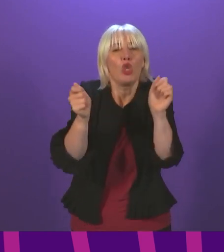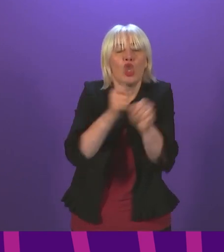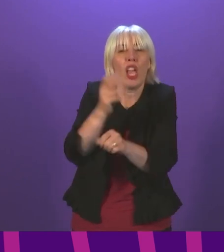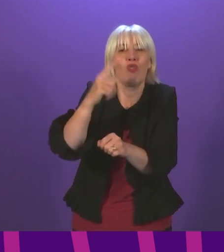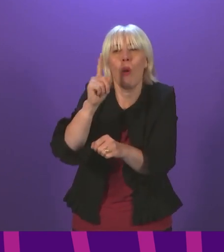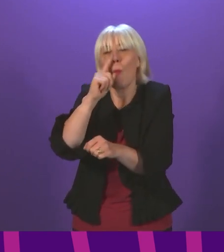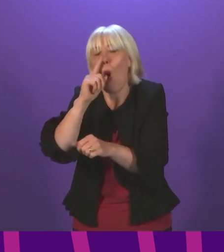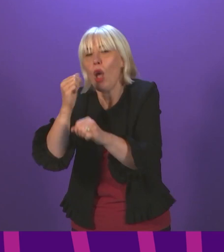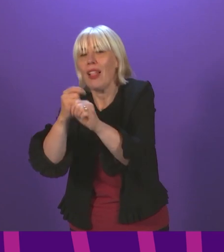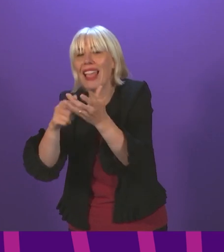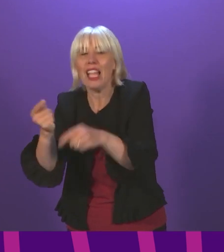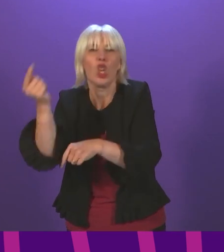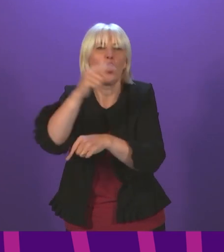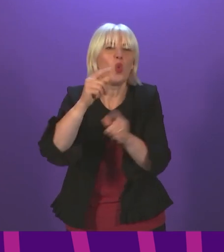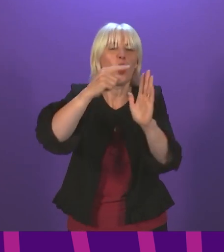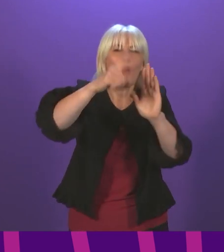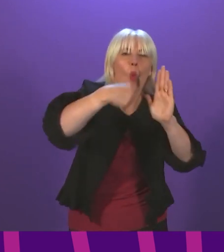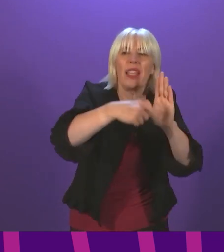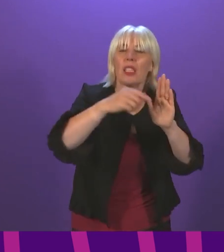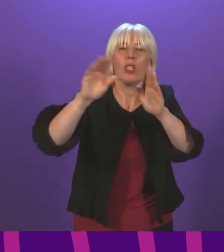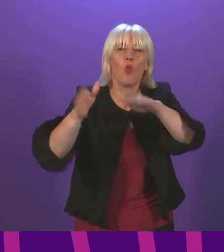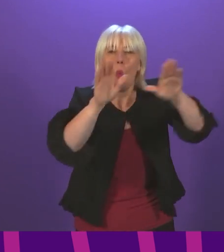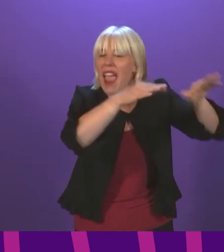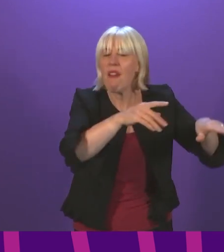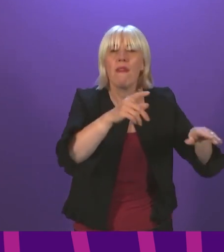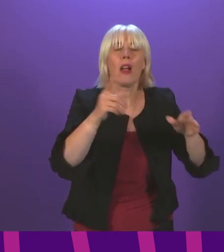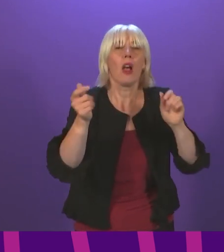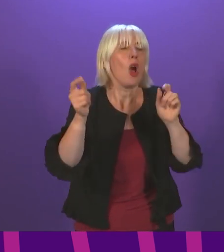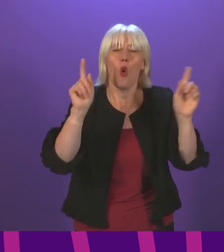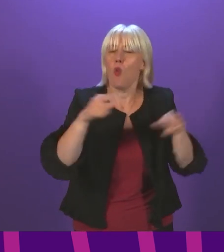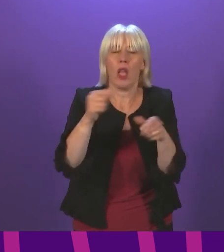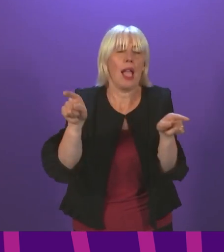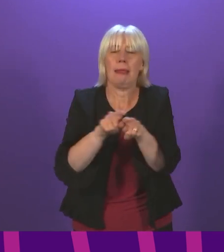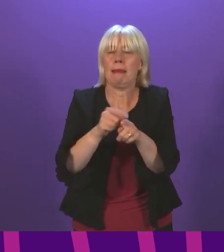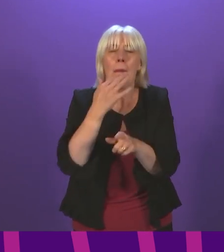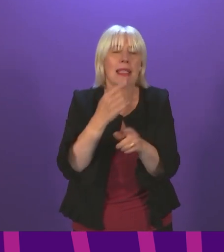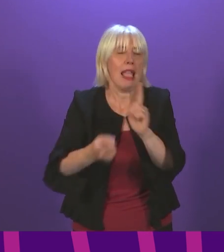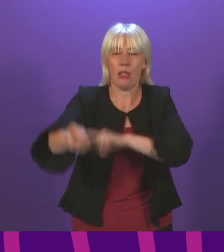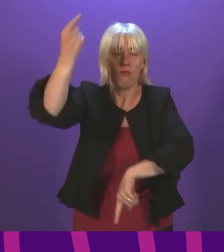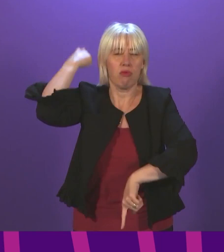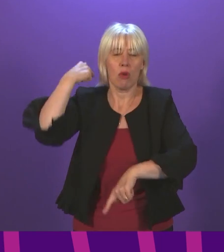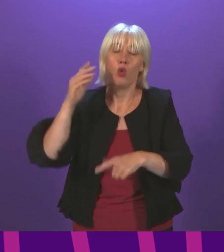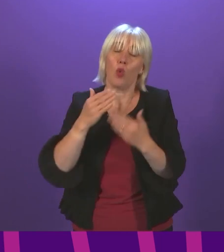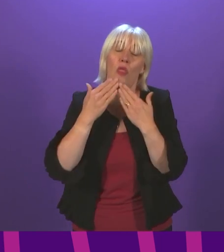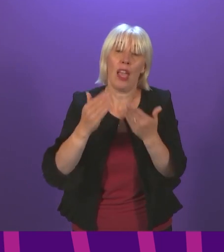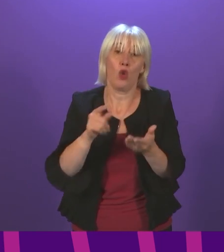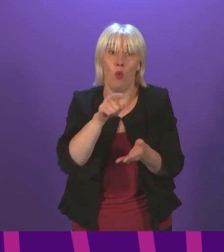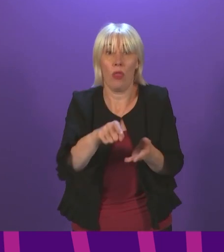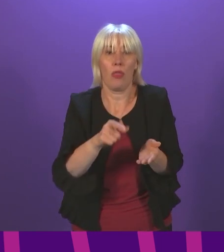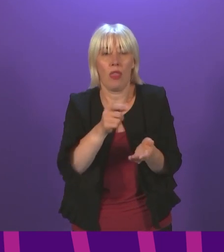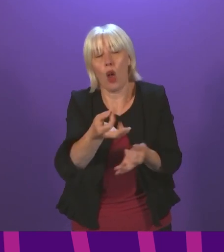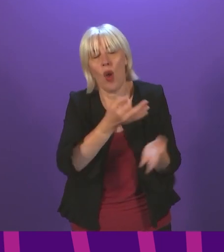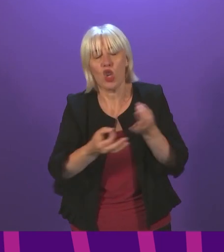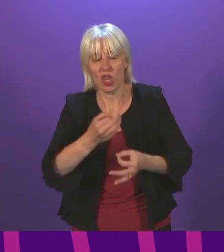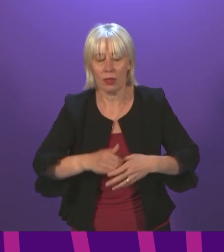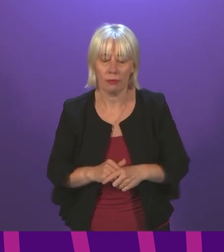is so important. So, I would thank Mercedes Velber for that question, and happy to engage on the detail. Liam Kerr.